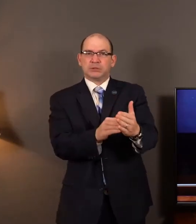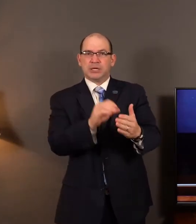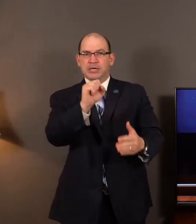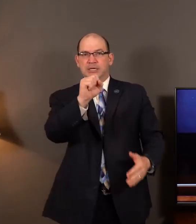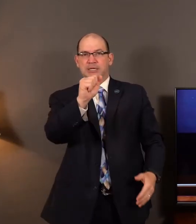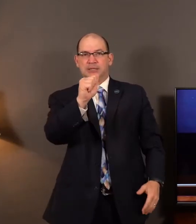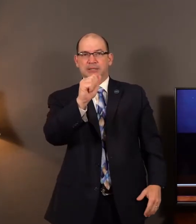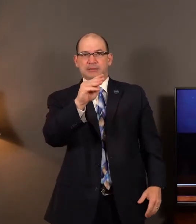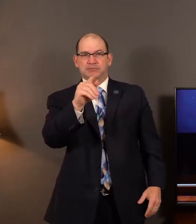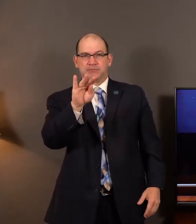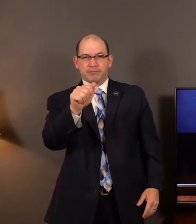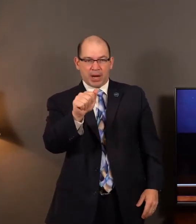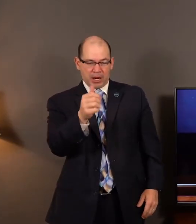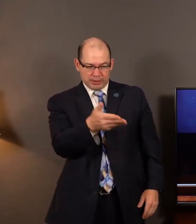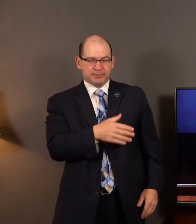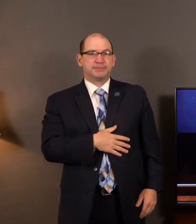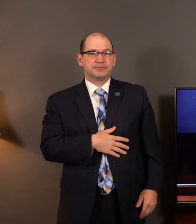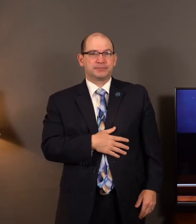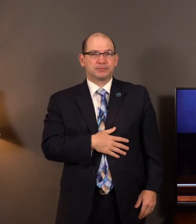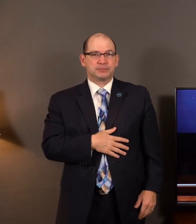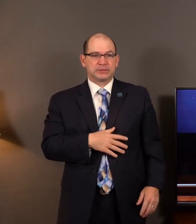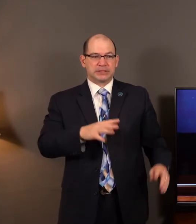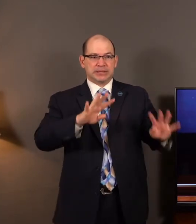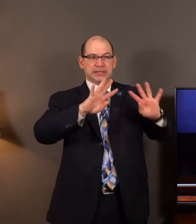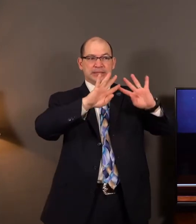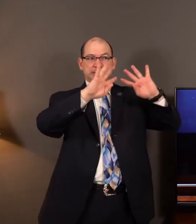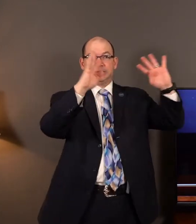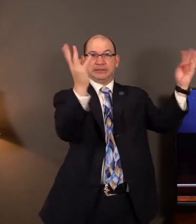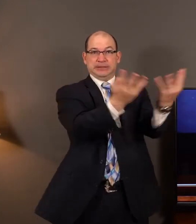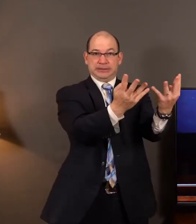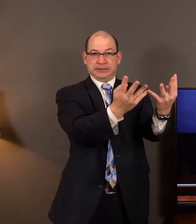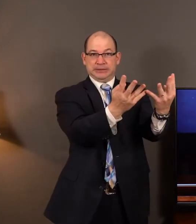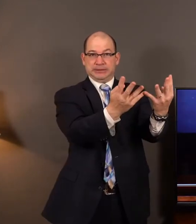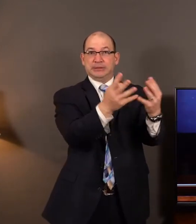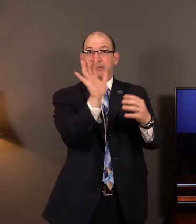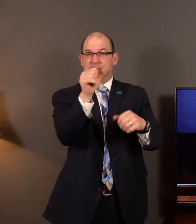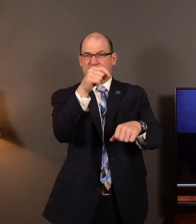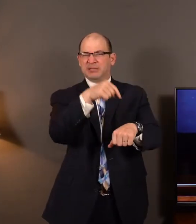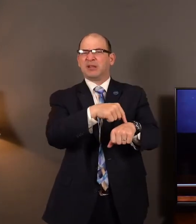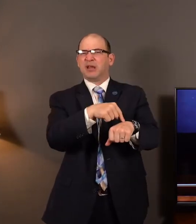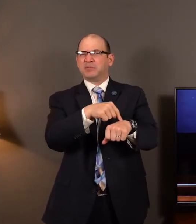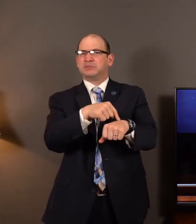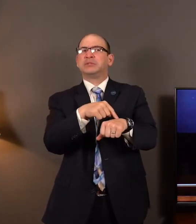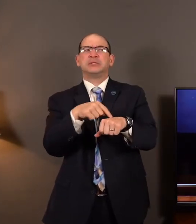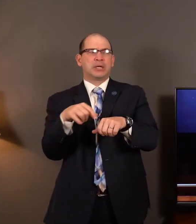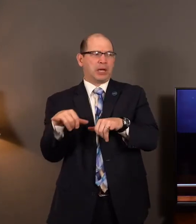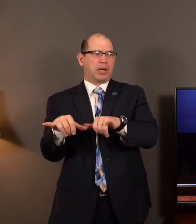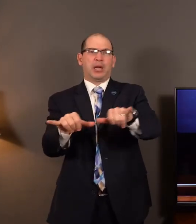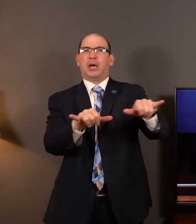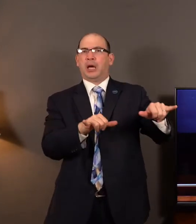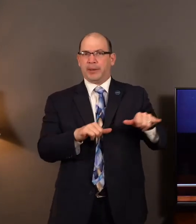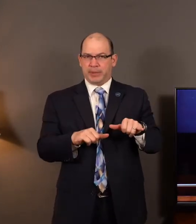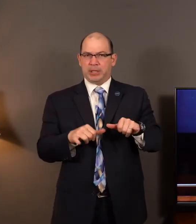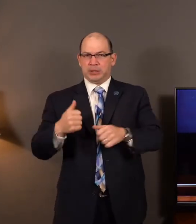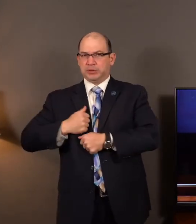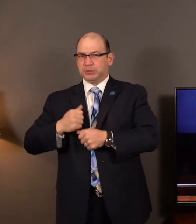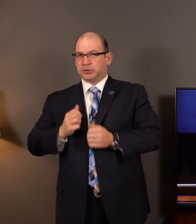Samaria. Now, siege warfare was a popular type of war strategy in Bible times here,